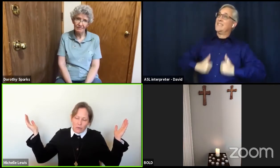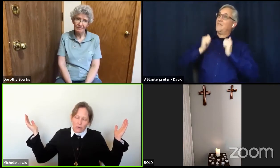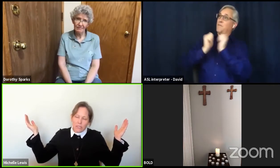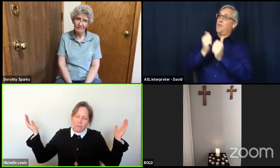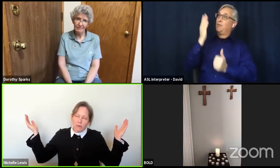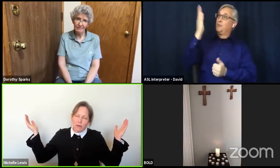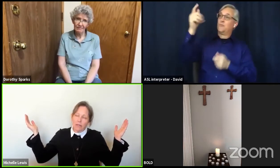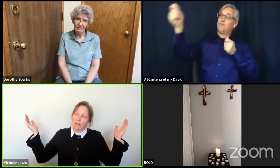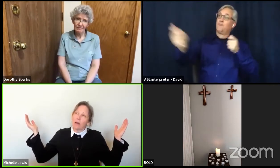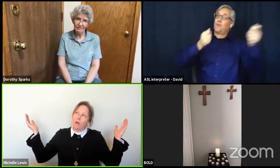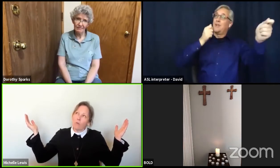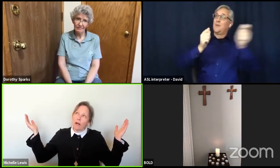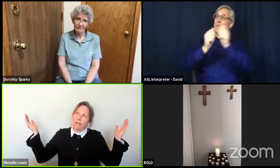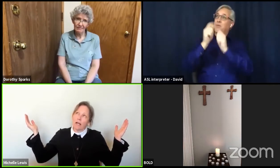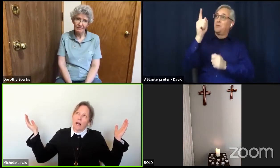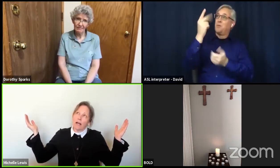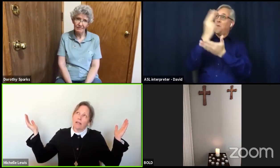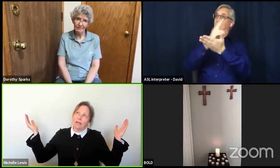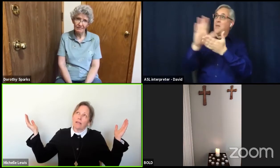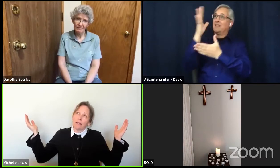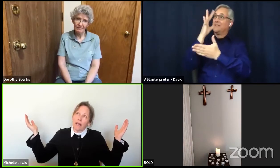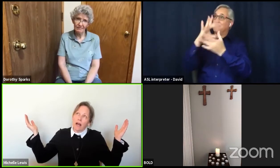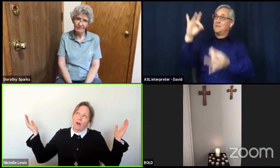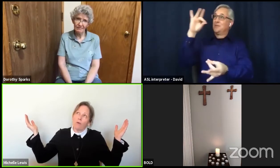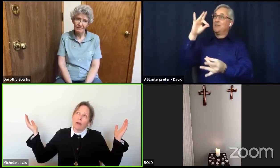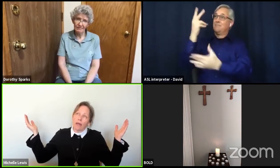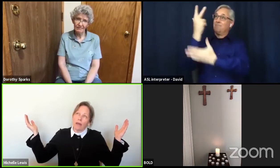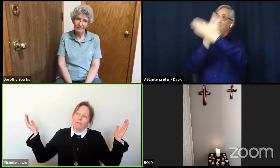Spirit, one God, now and forever.